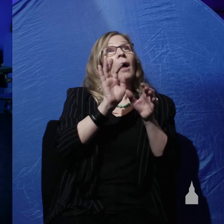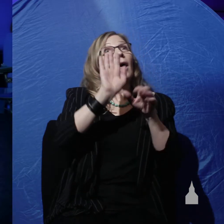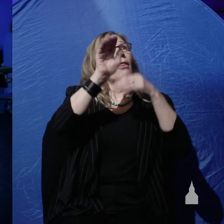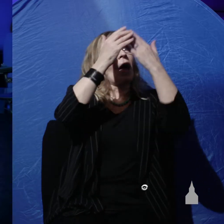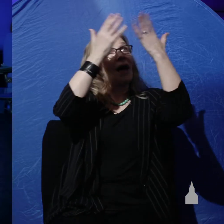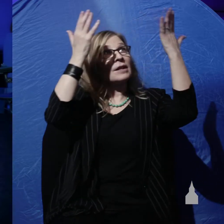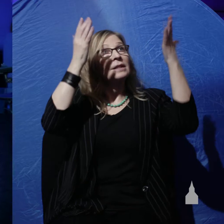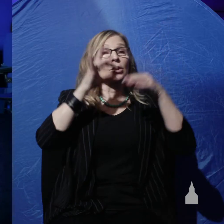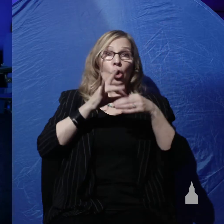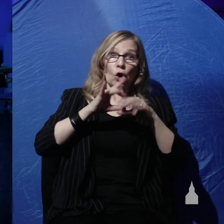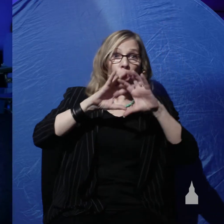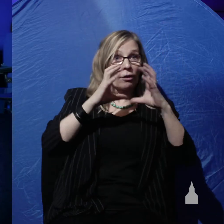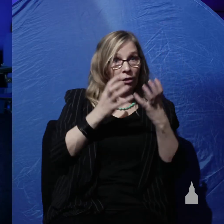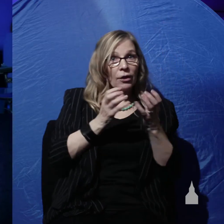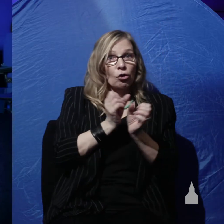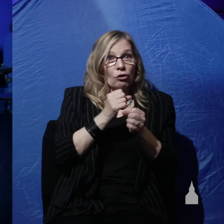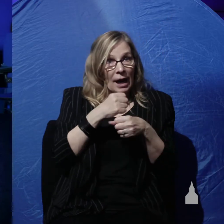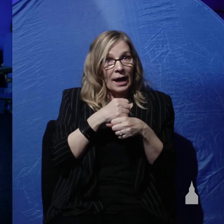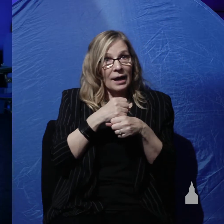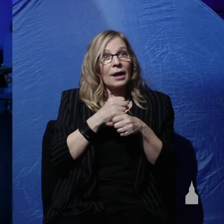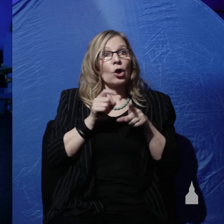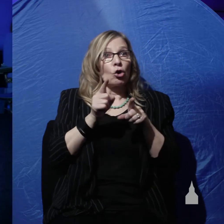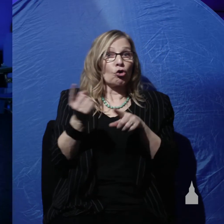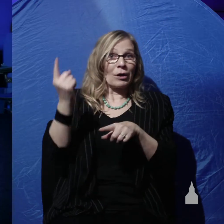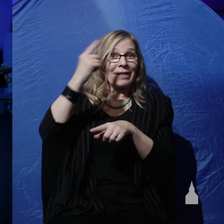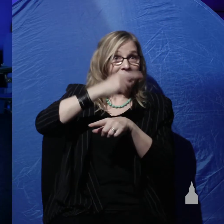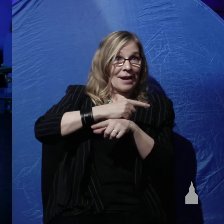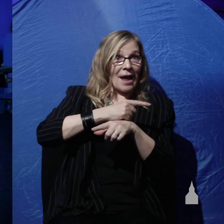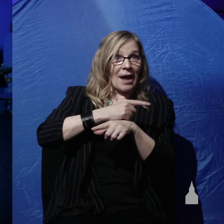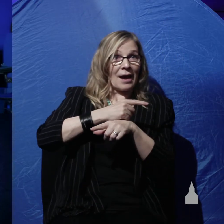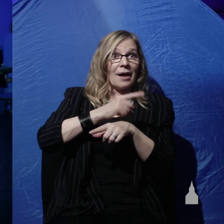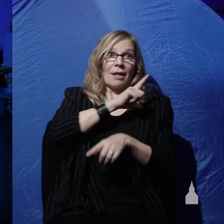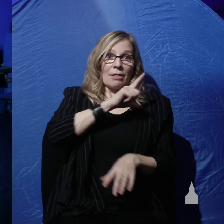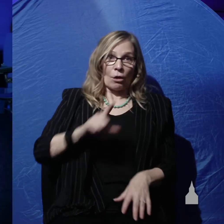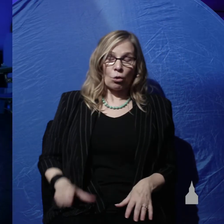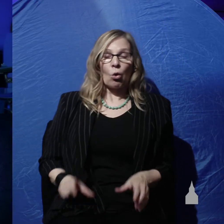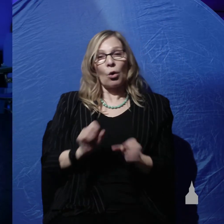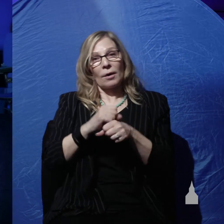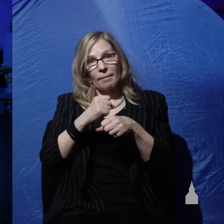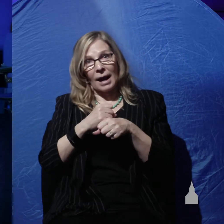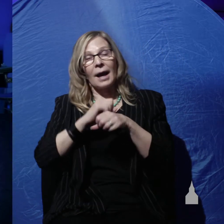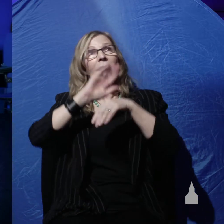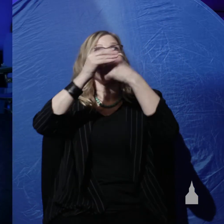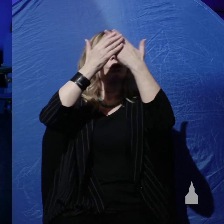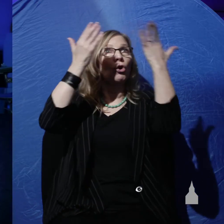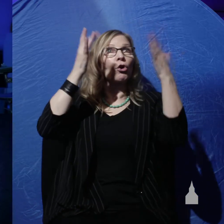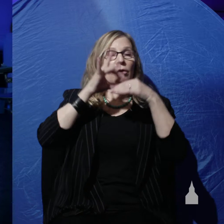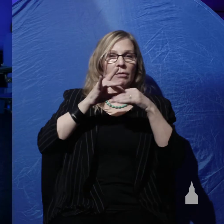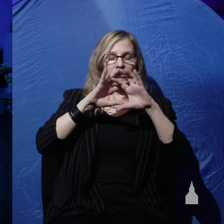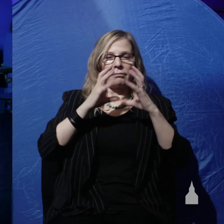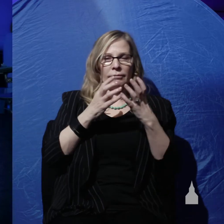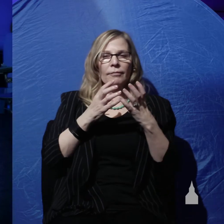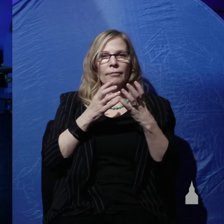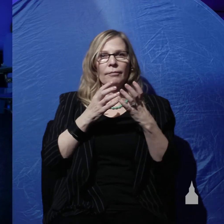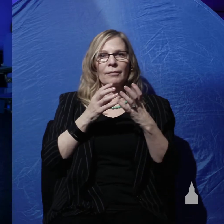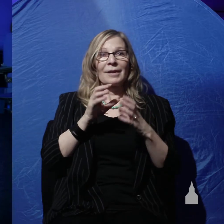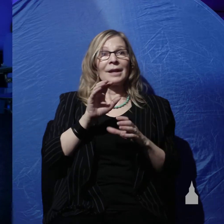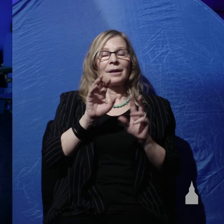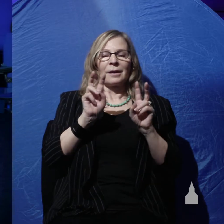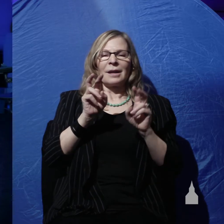created. In the day that the Lord made earth and heaven. In the day that is a translation of